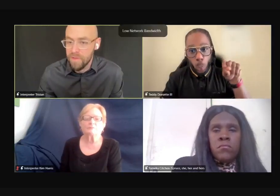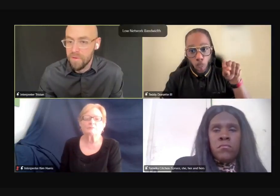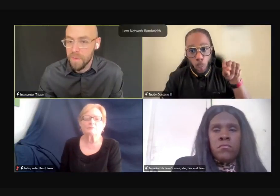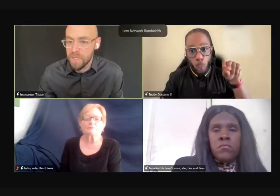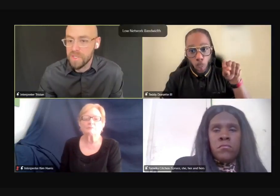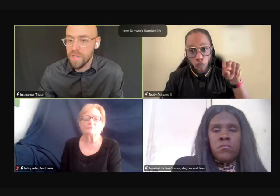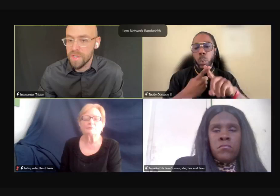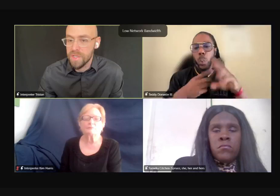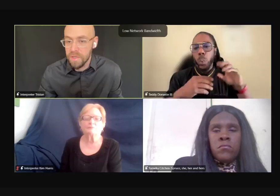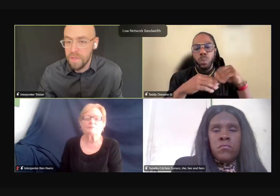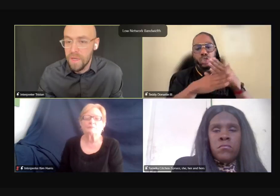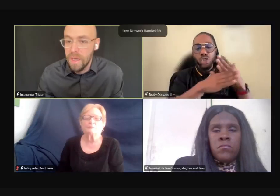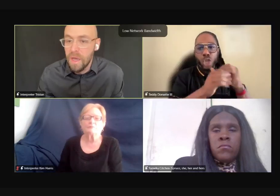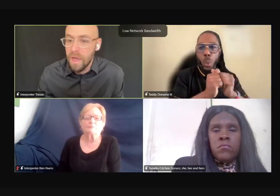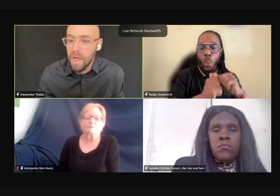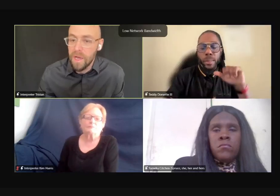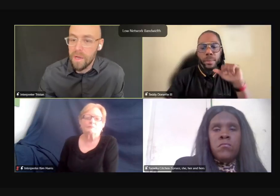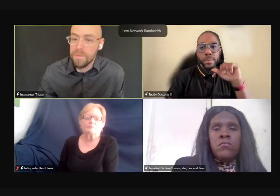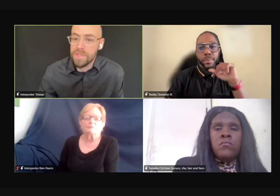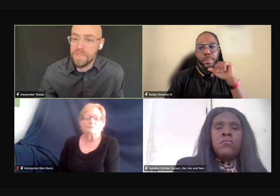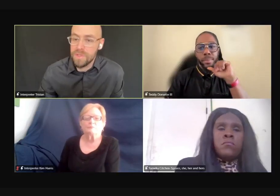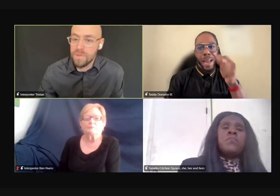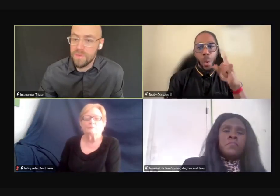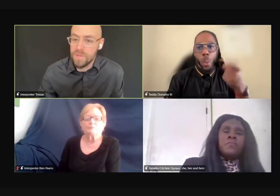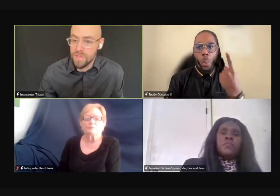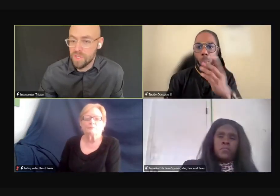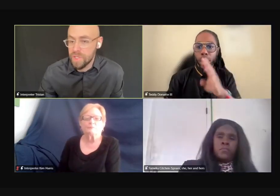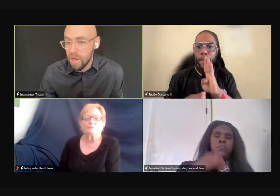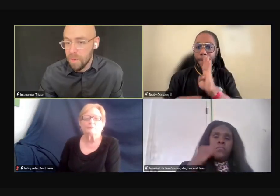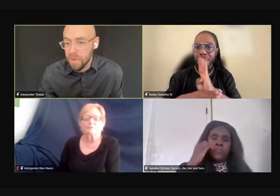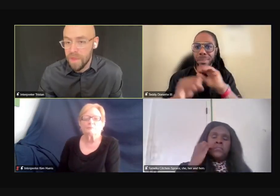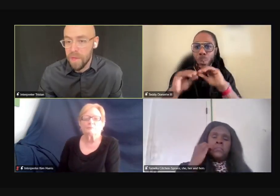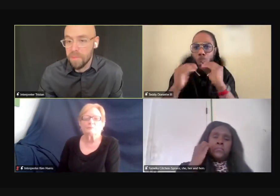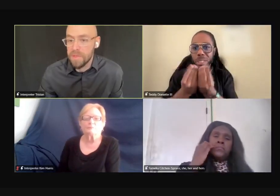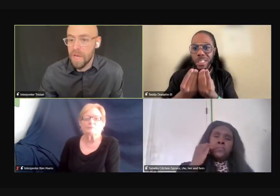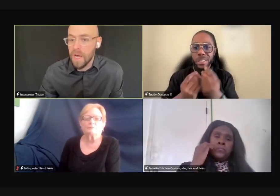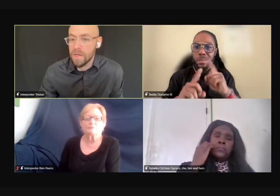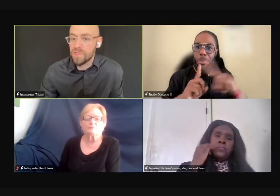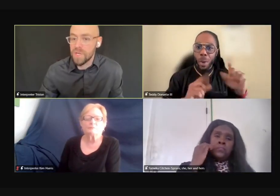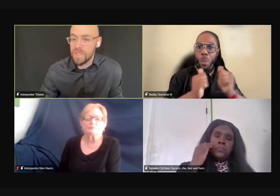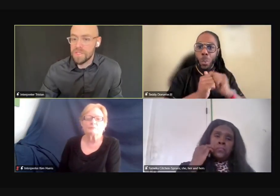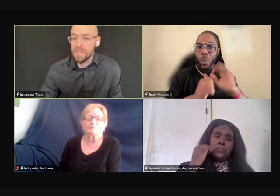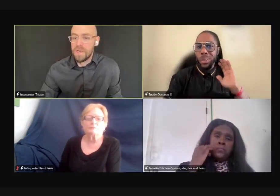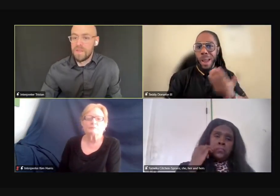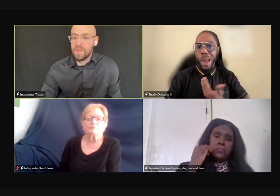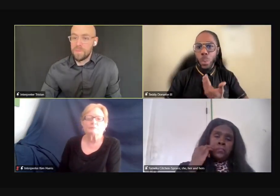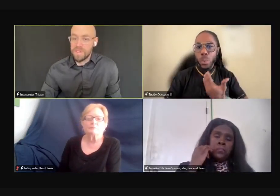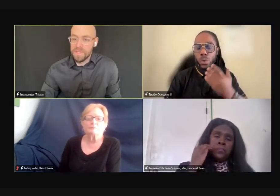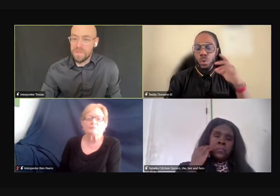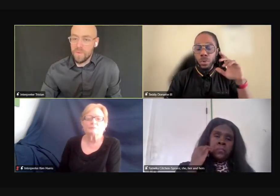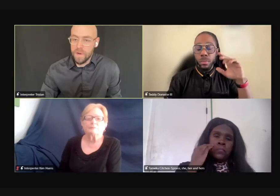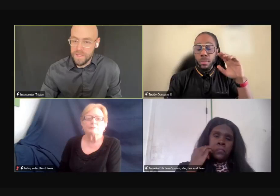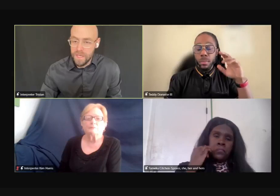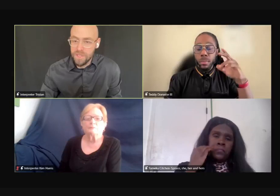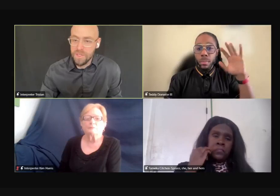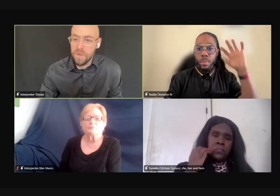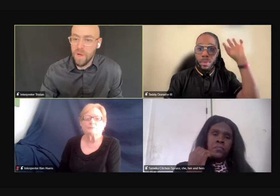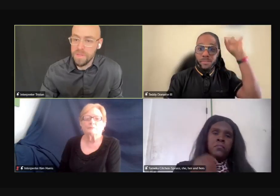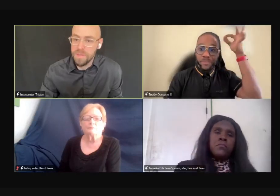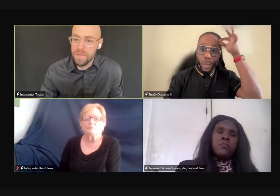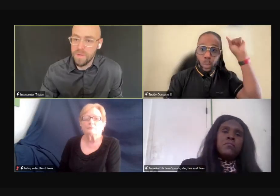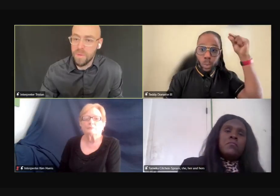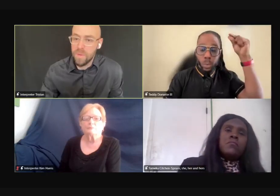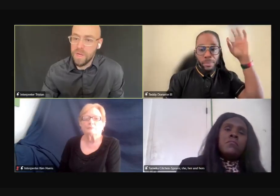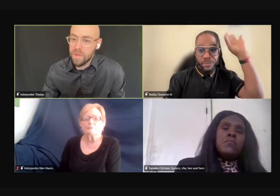the type of, of information that we do need, um, to share with them, not just the business organizations,